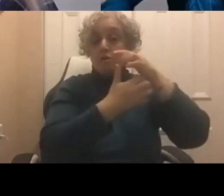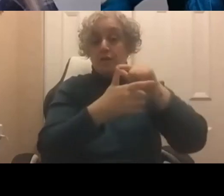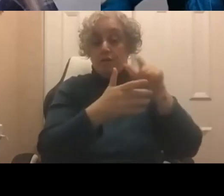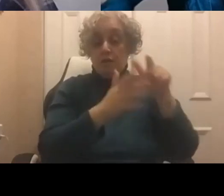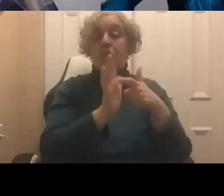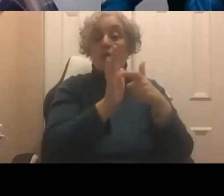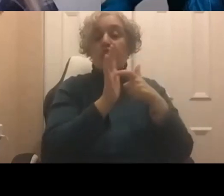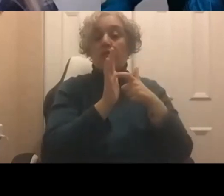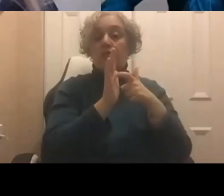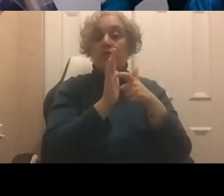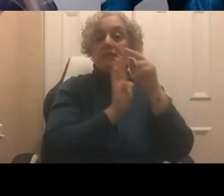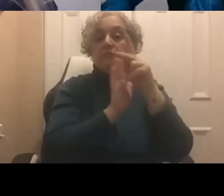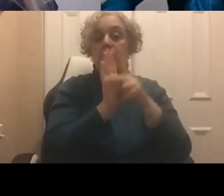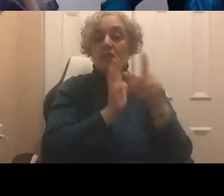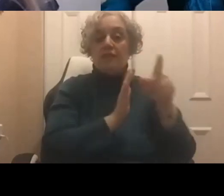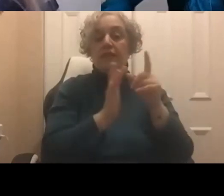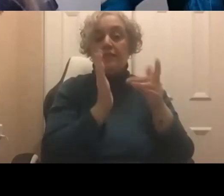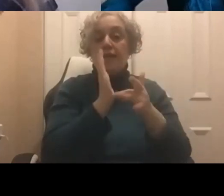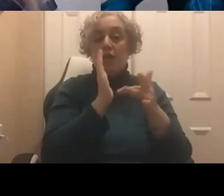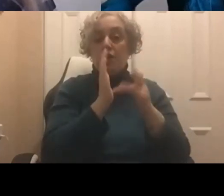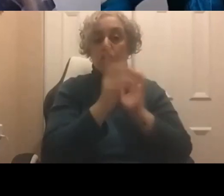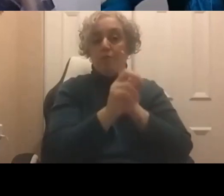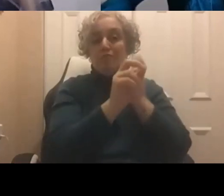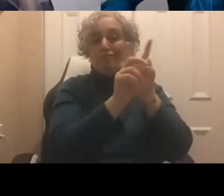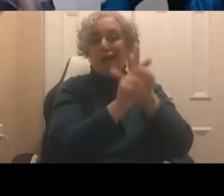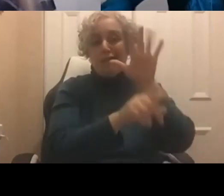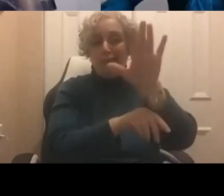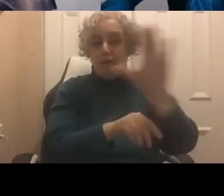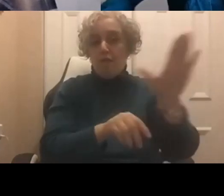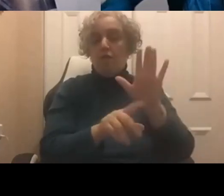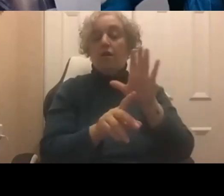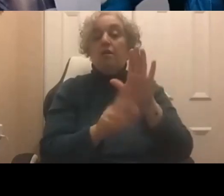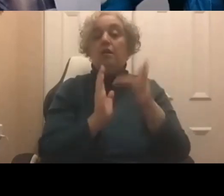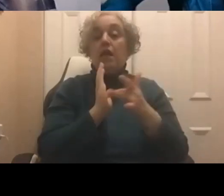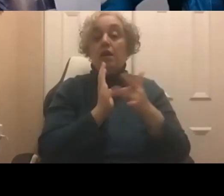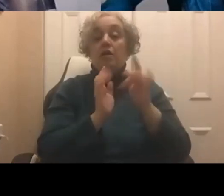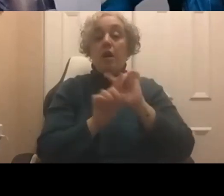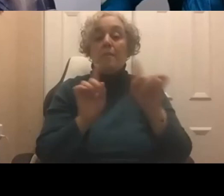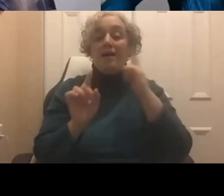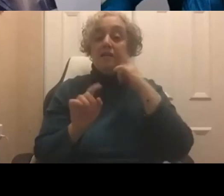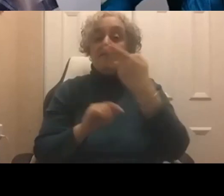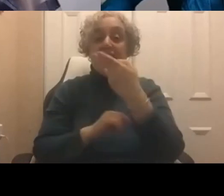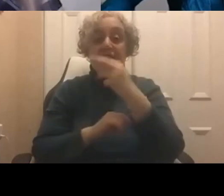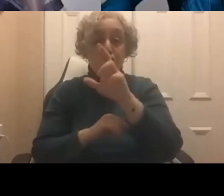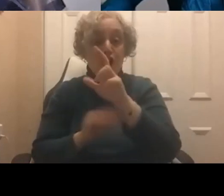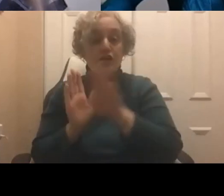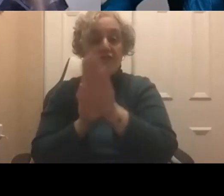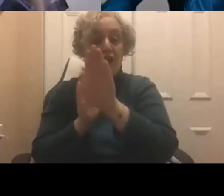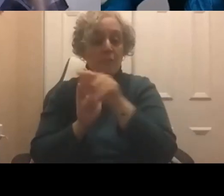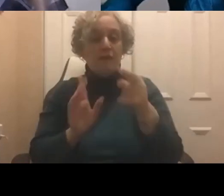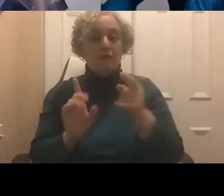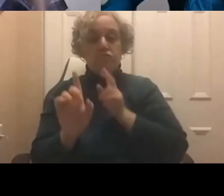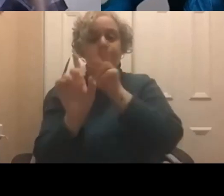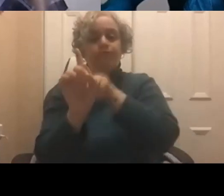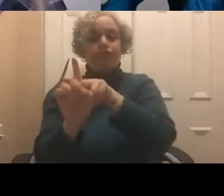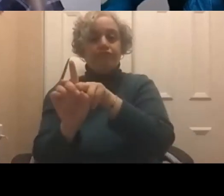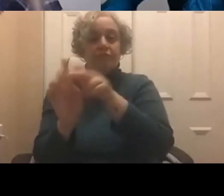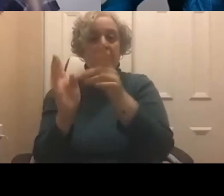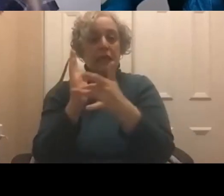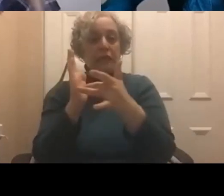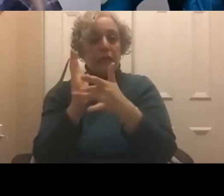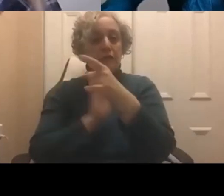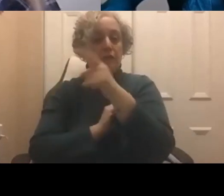some of the procurement of these technologies that are intended for HR development, et cetera, those don't even